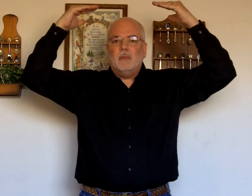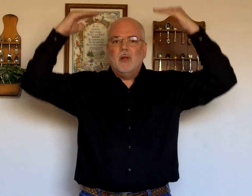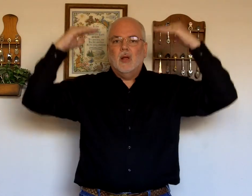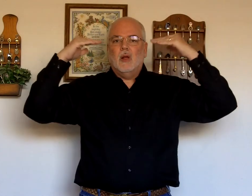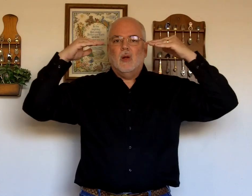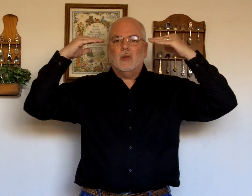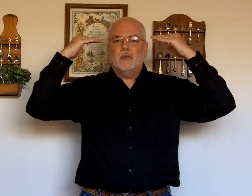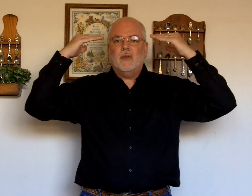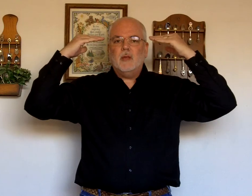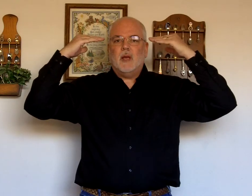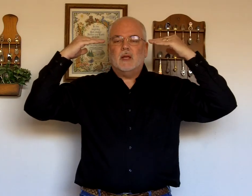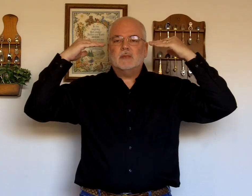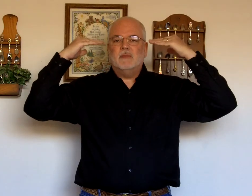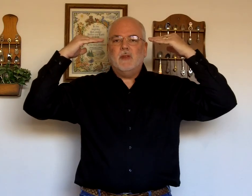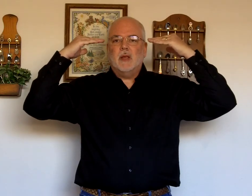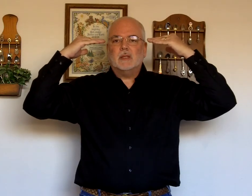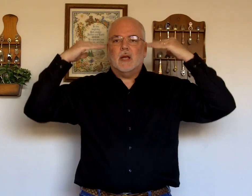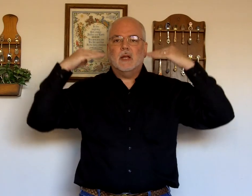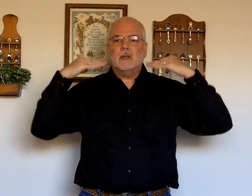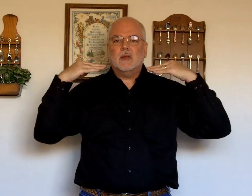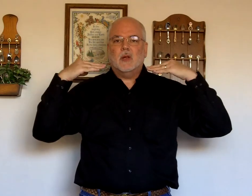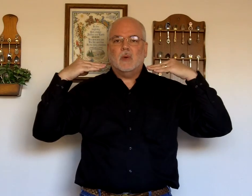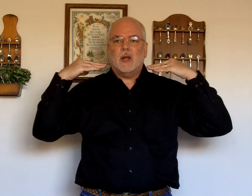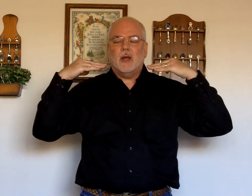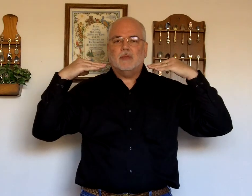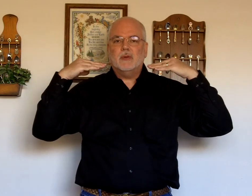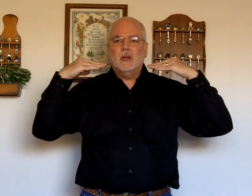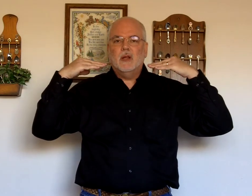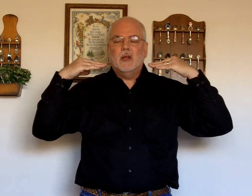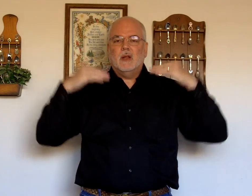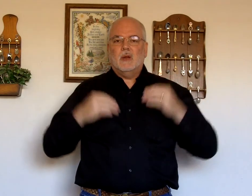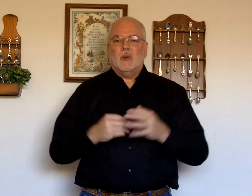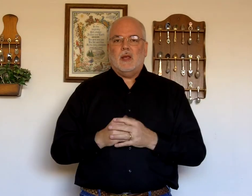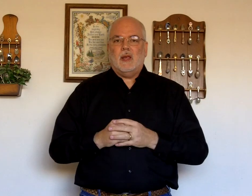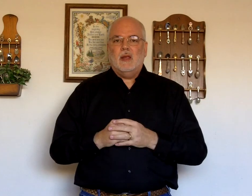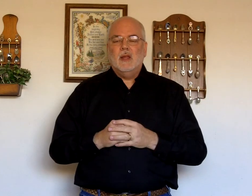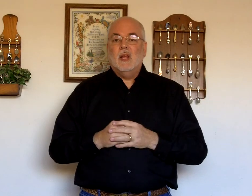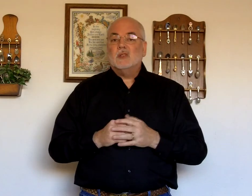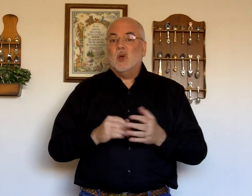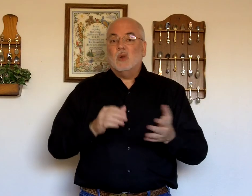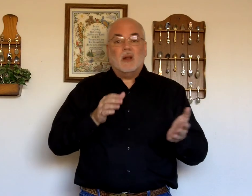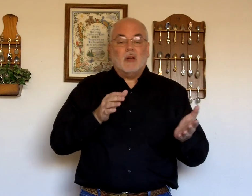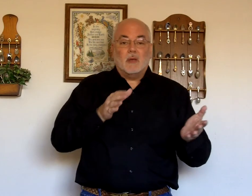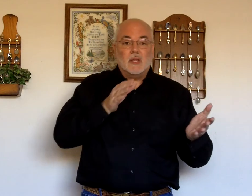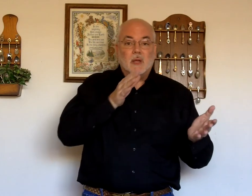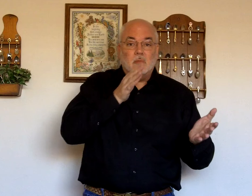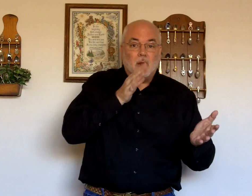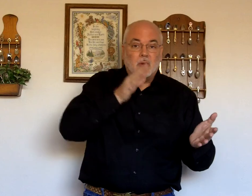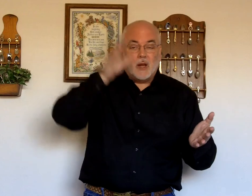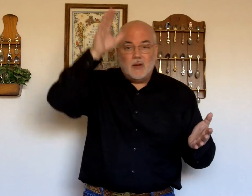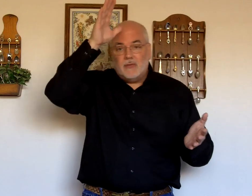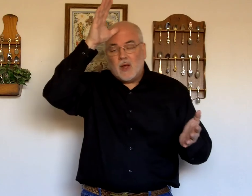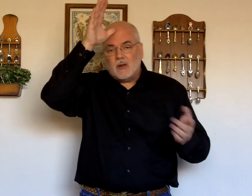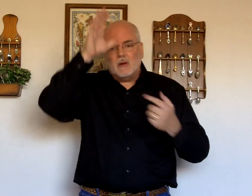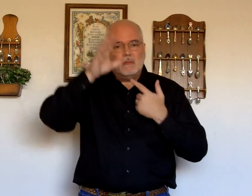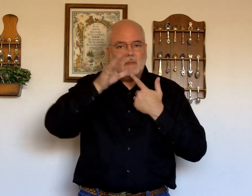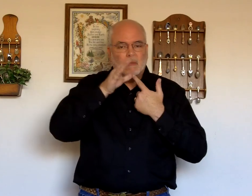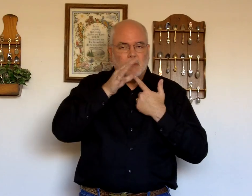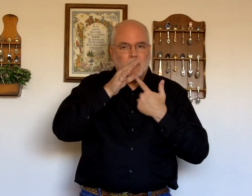Up. All the females. Female signs. Are the lower half. Okay. So. Like we did. Mother. father. Mother.